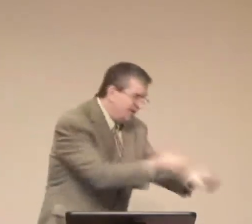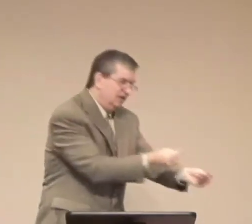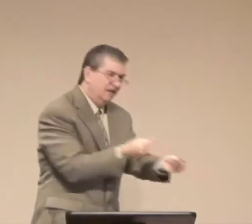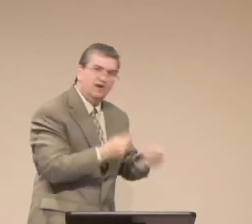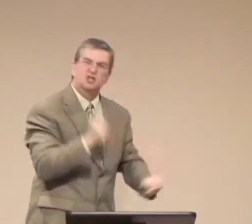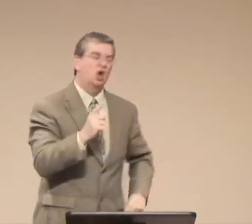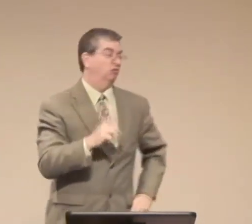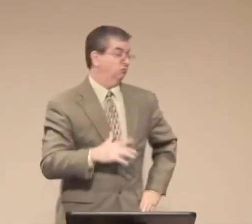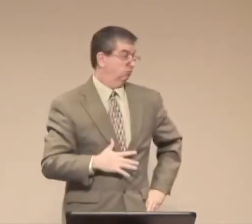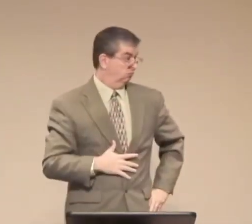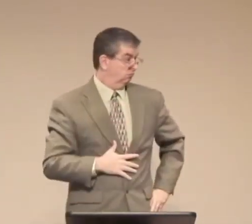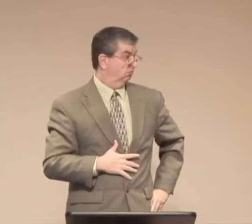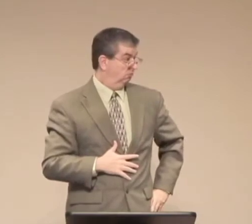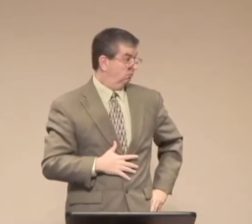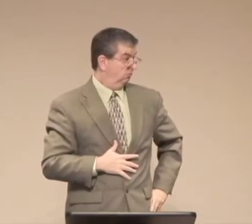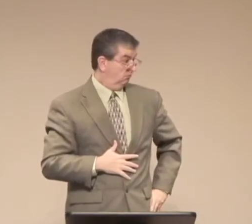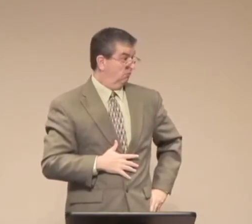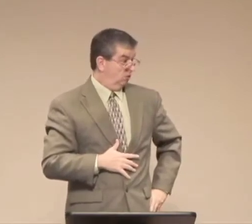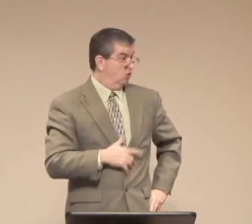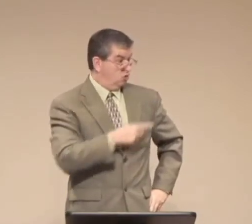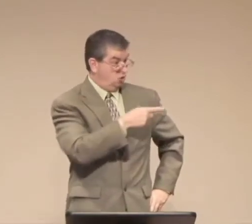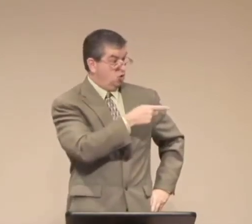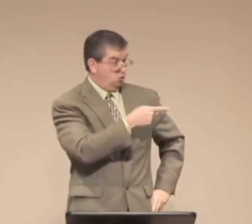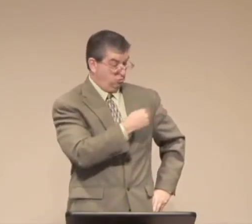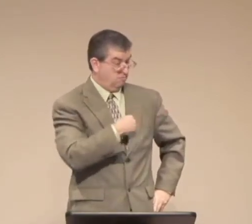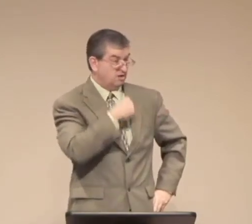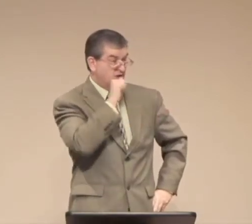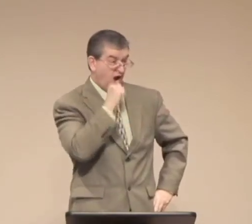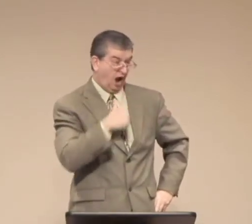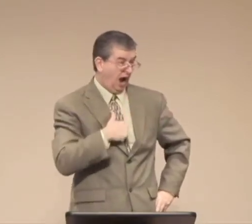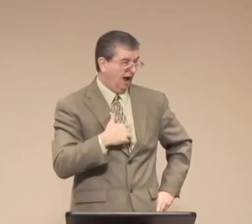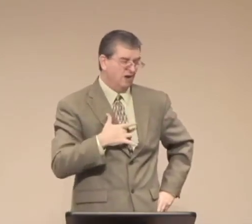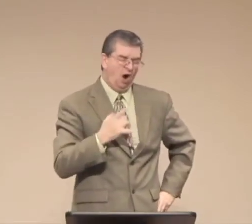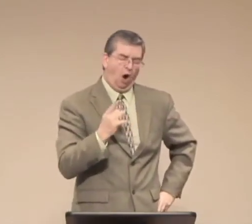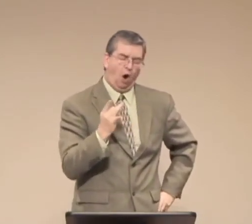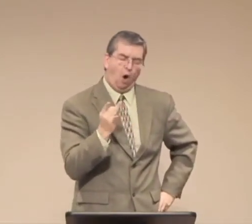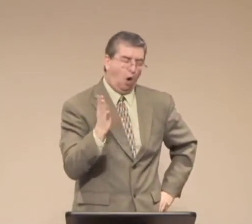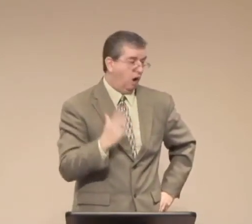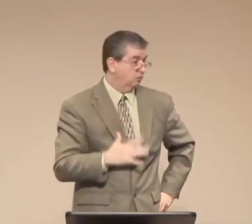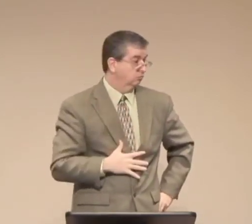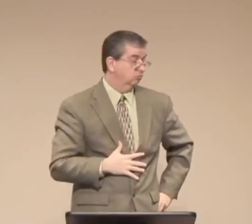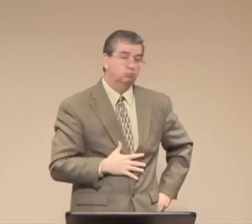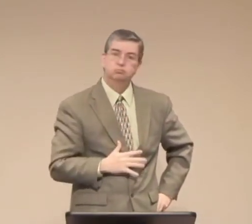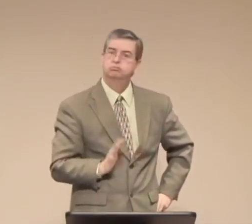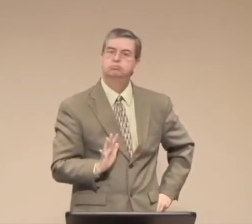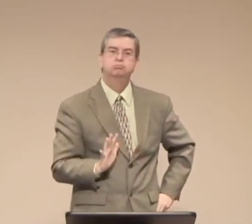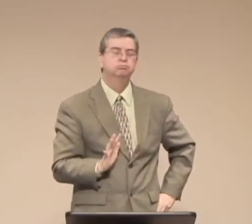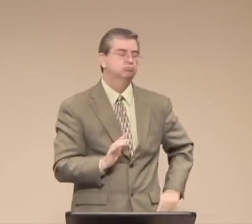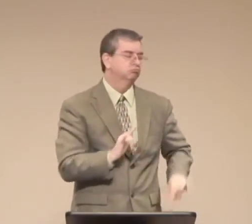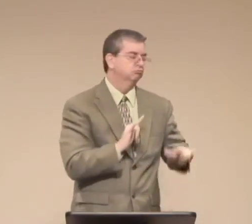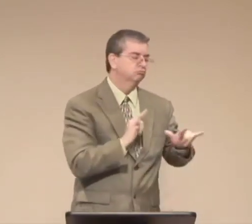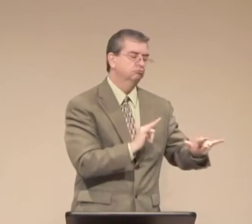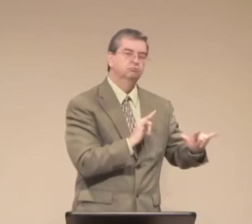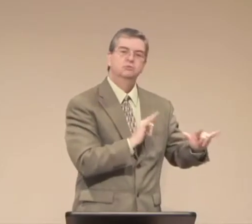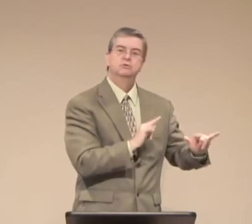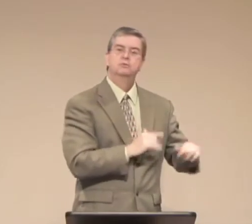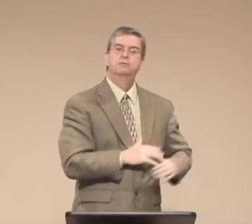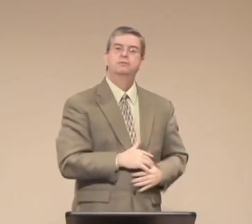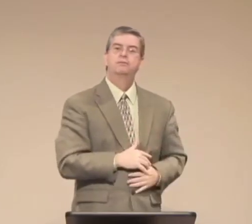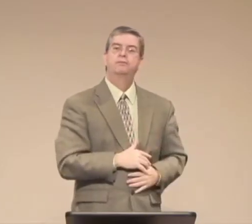willing mother and wife as a younger teen to figure out how to